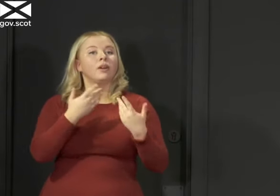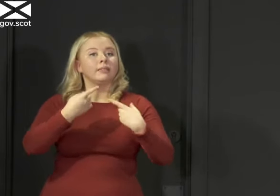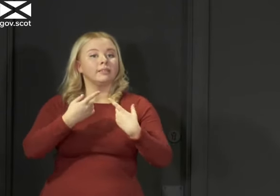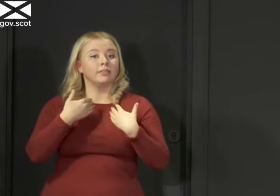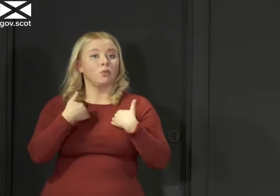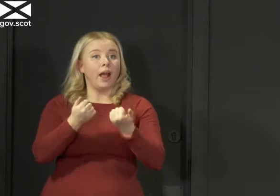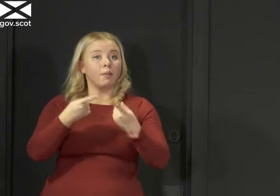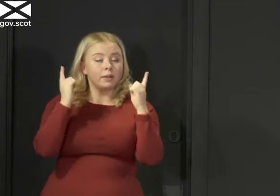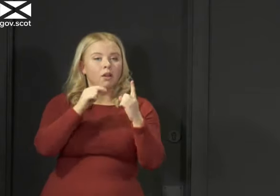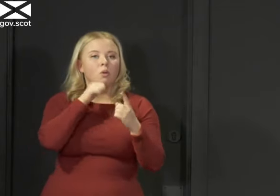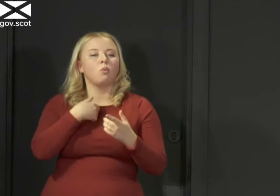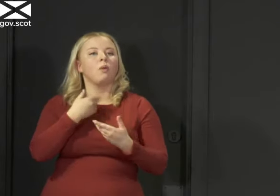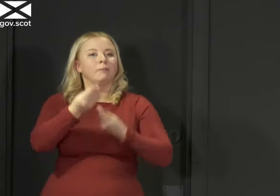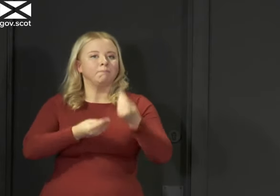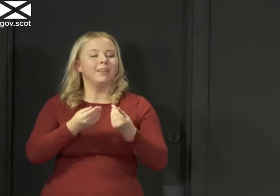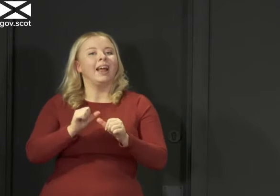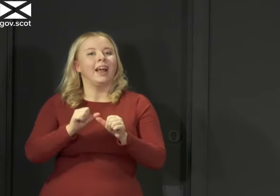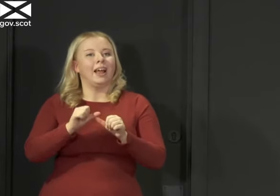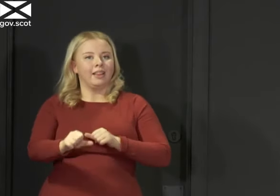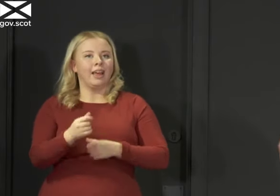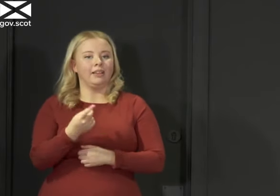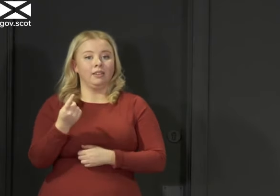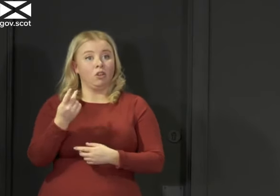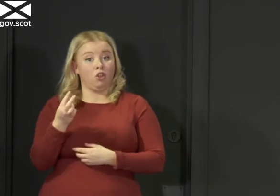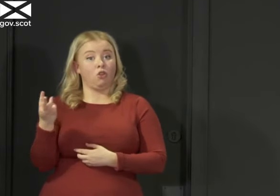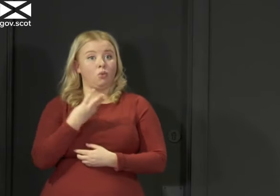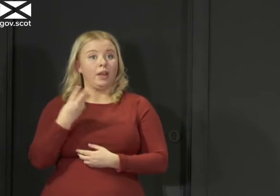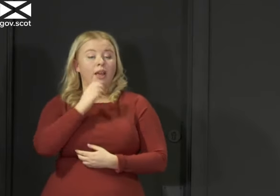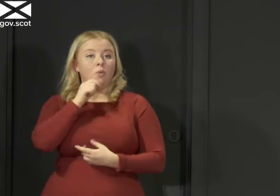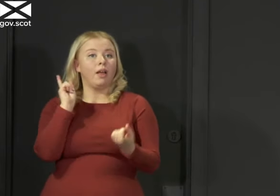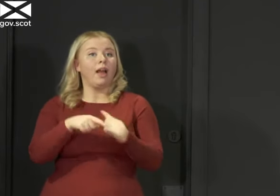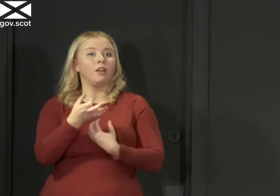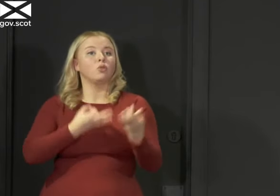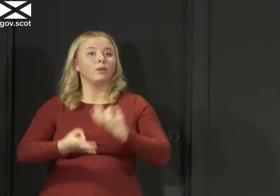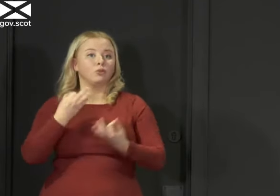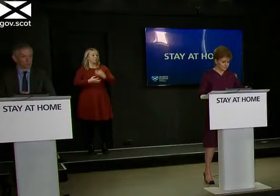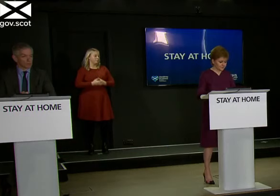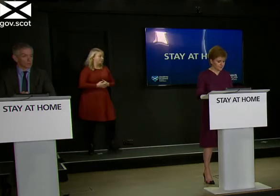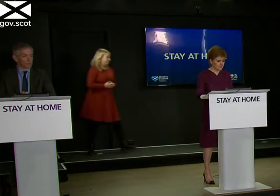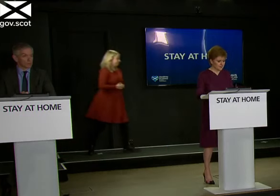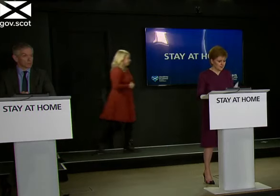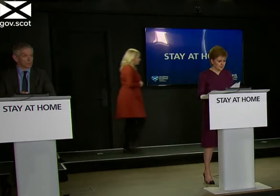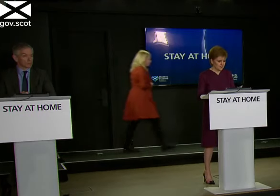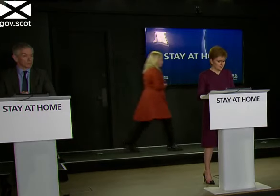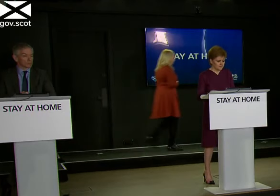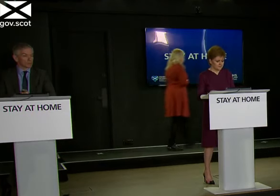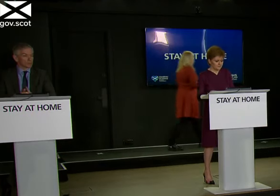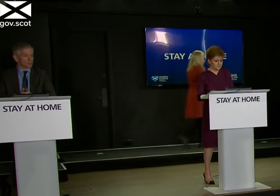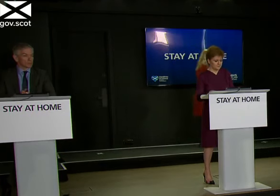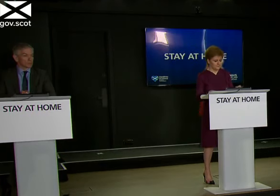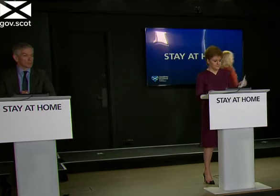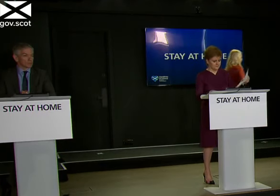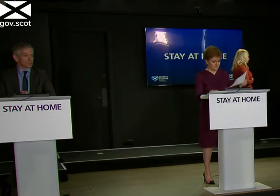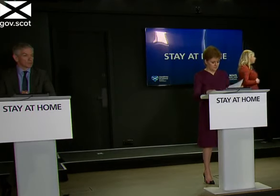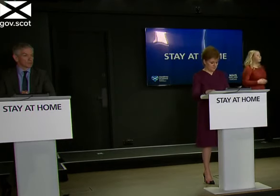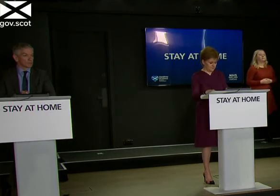the Health Secretary, who will say a few words, and then she and I and the Chief Medical Officer will take questions. Thank you very much, First